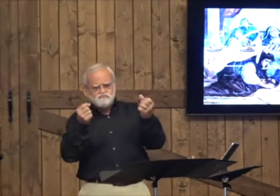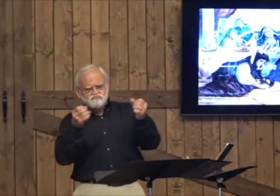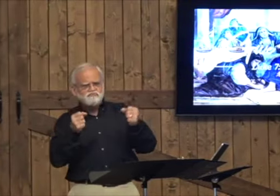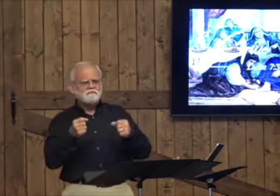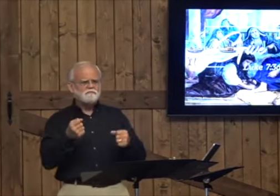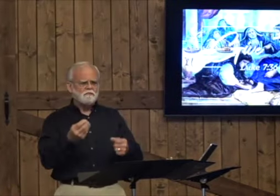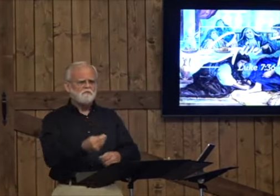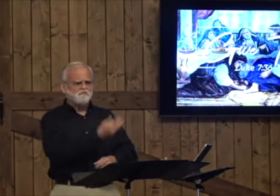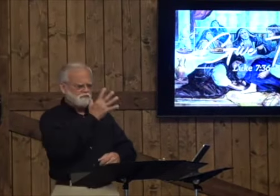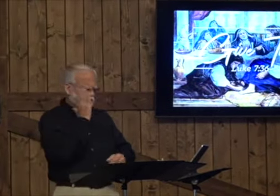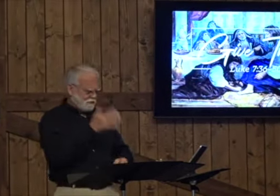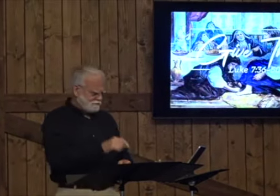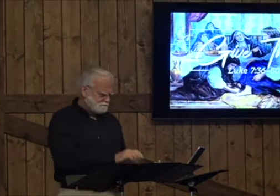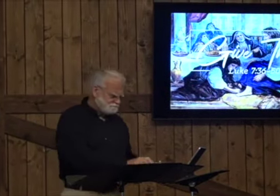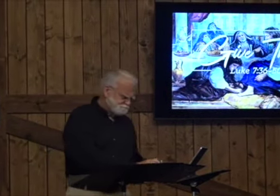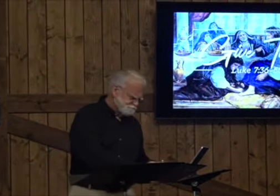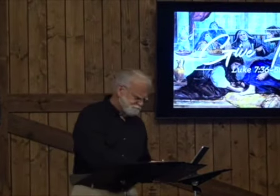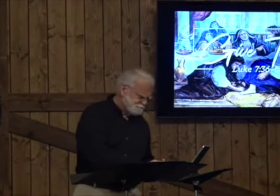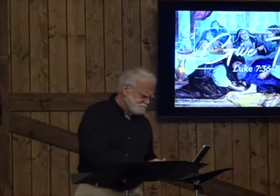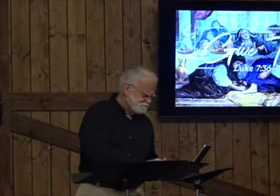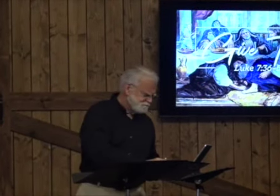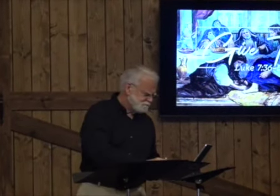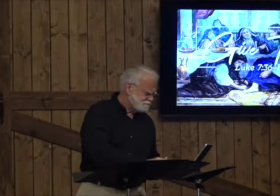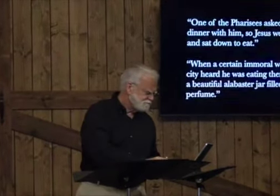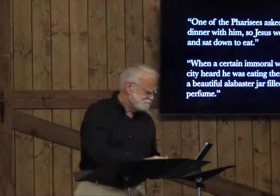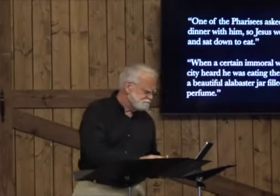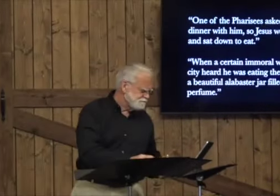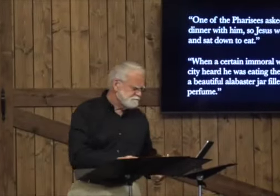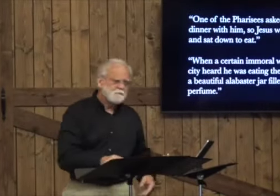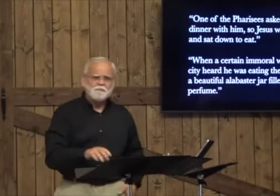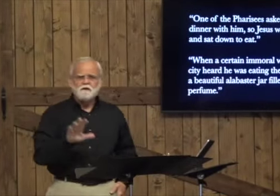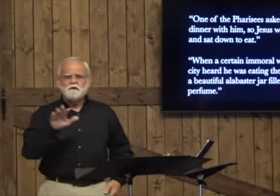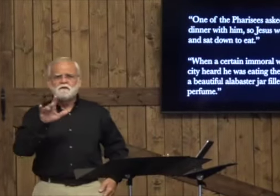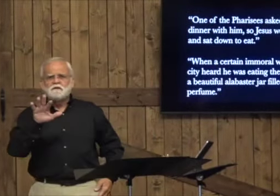Today, I'm going to read the verse. It's also going to be up on the screen.